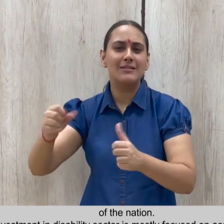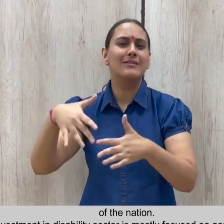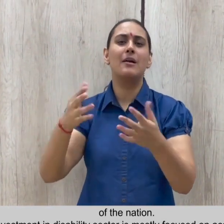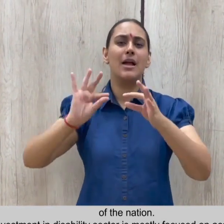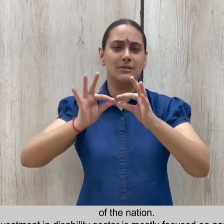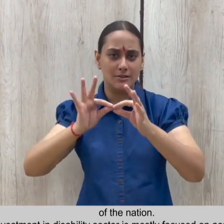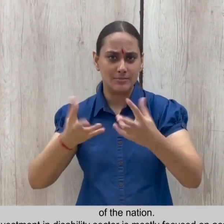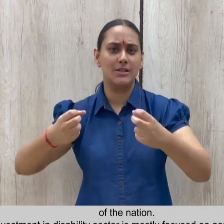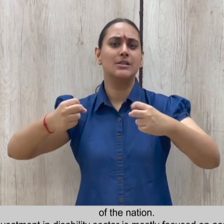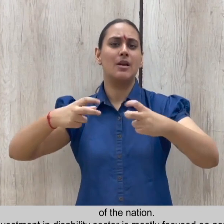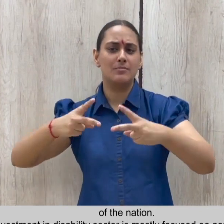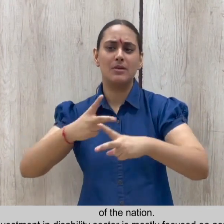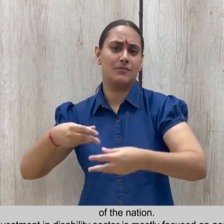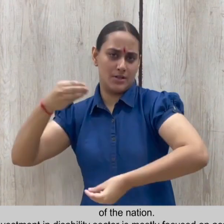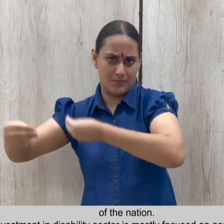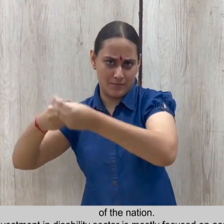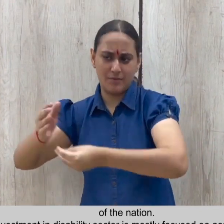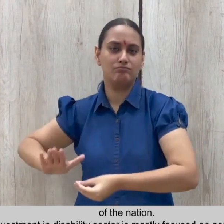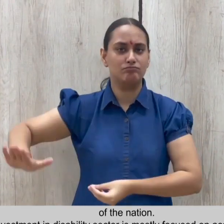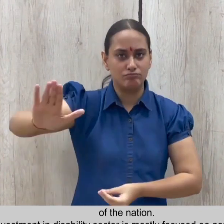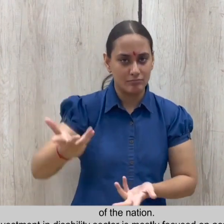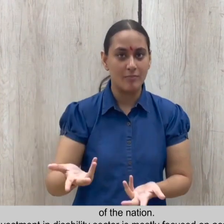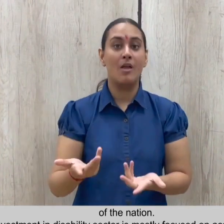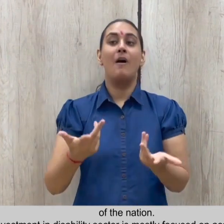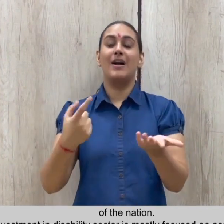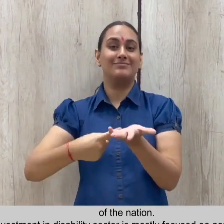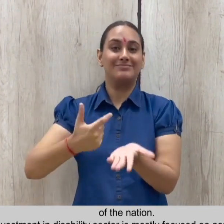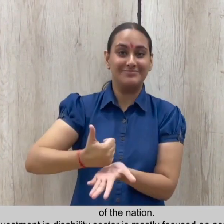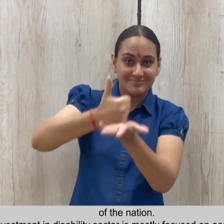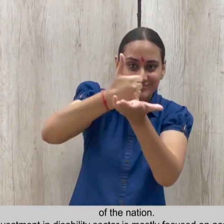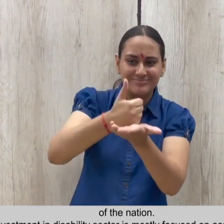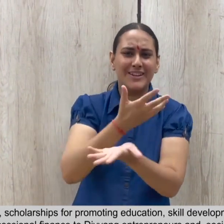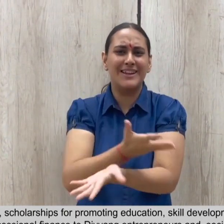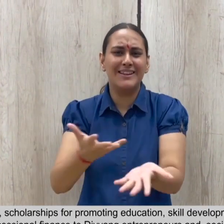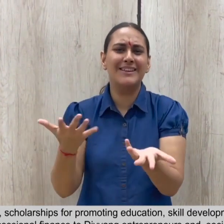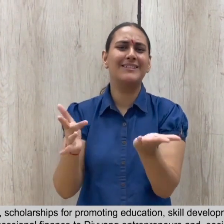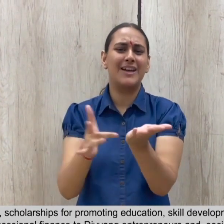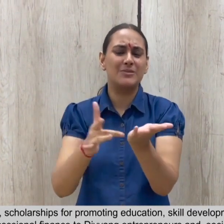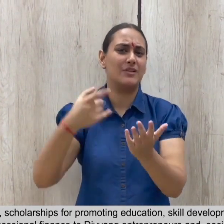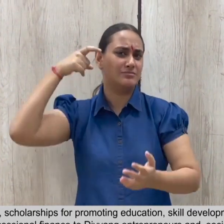accessibility, distribution of aids and assistive devices,